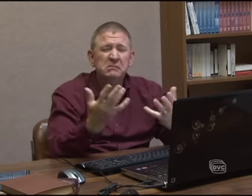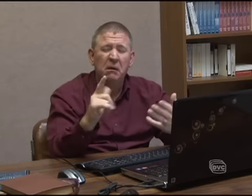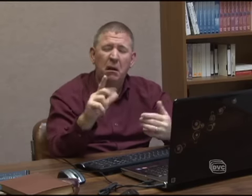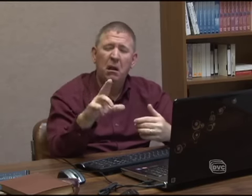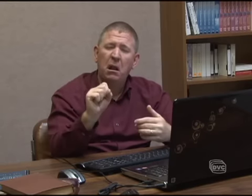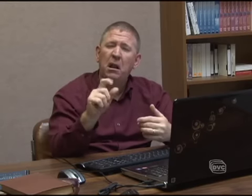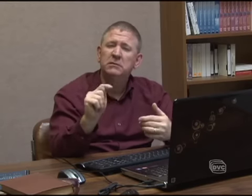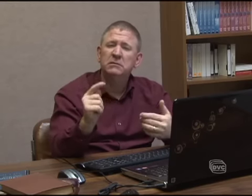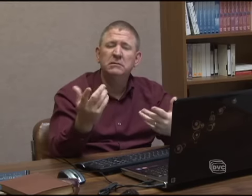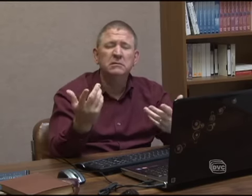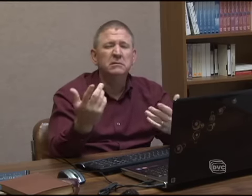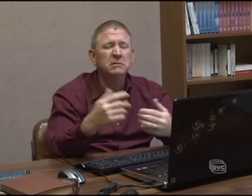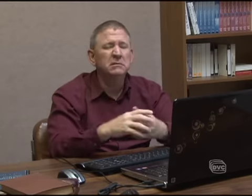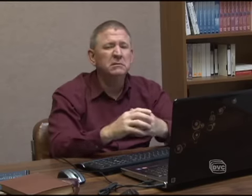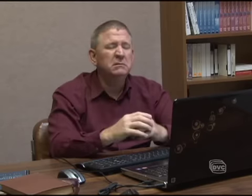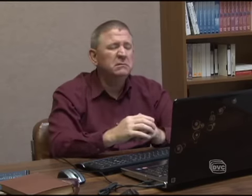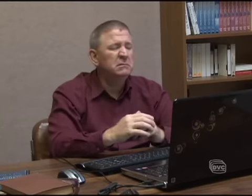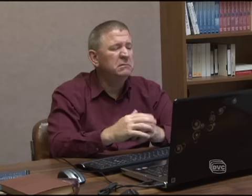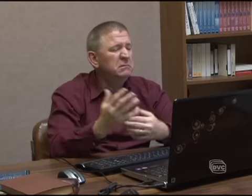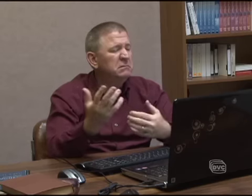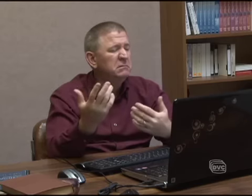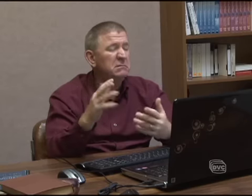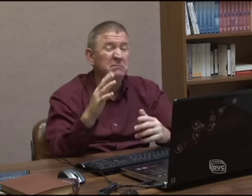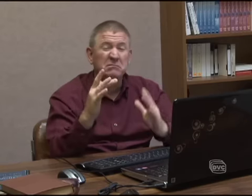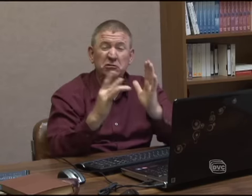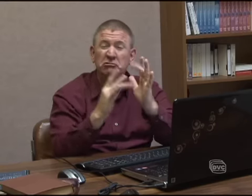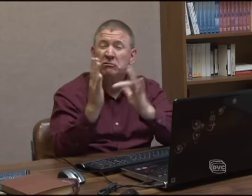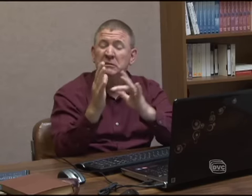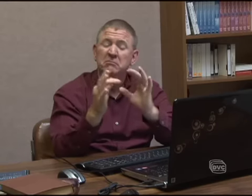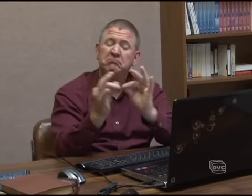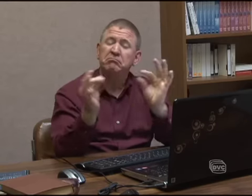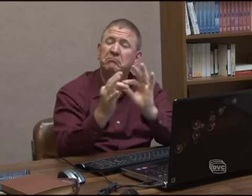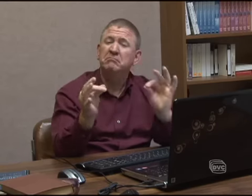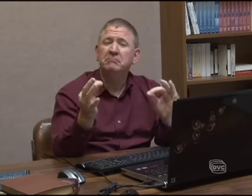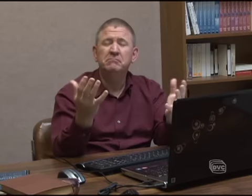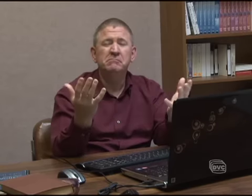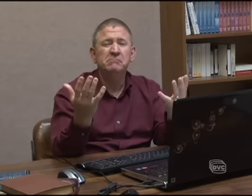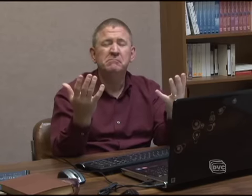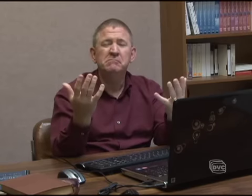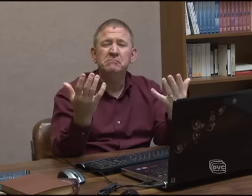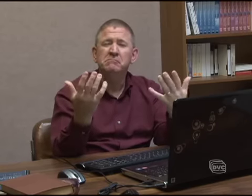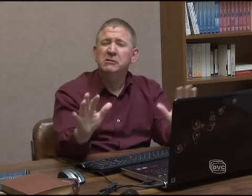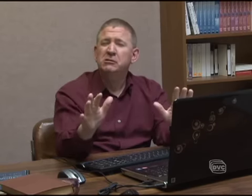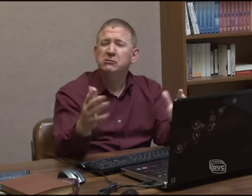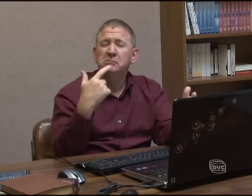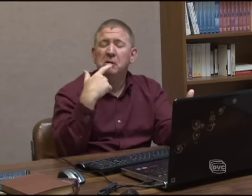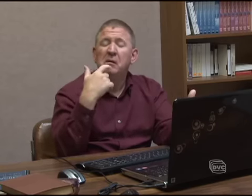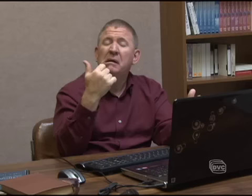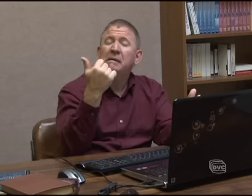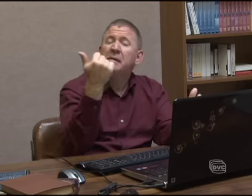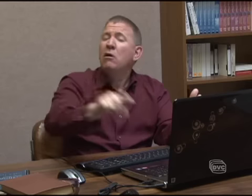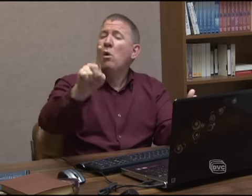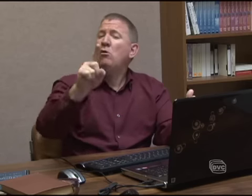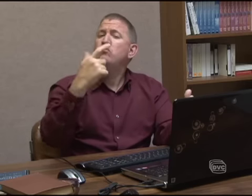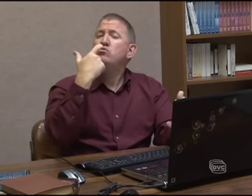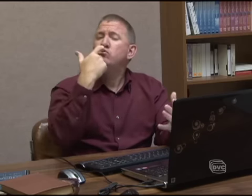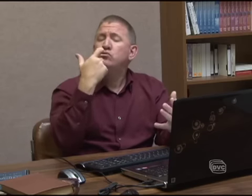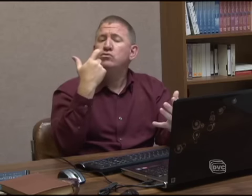after the pictures. It's so easy to do today. But, you know, Jesus made a statement that says, anyone who